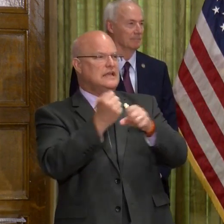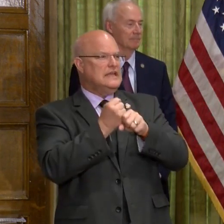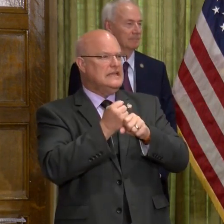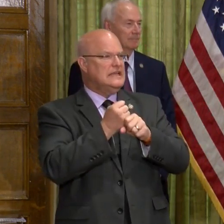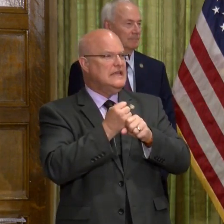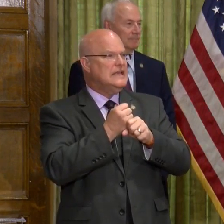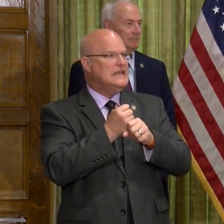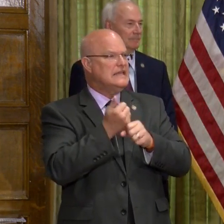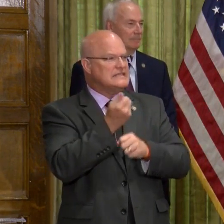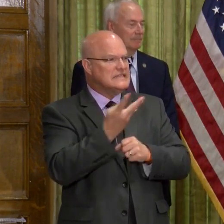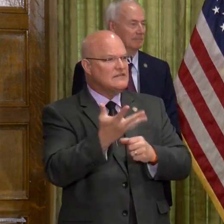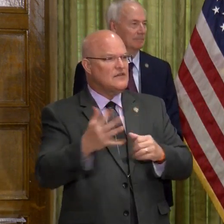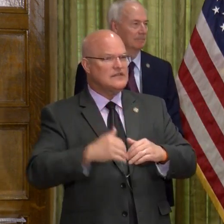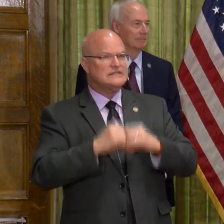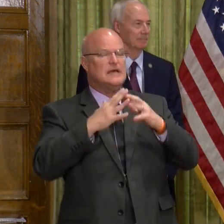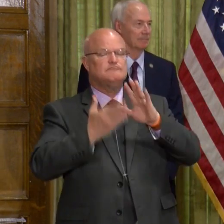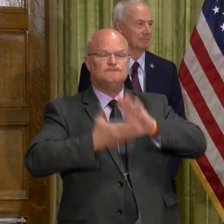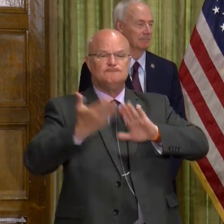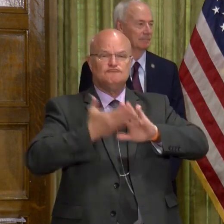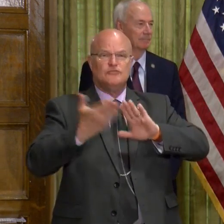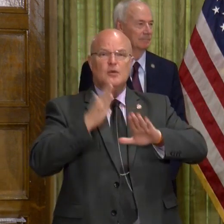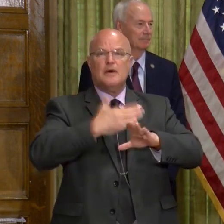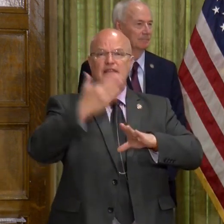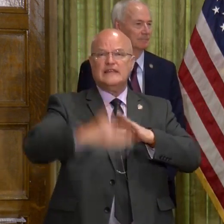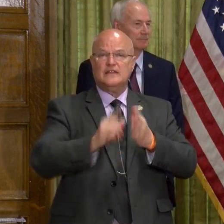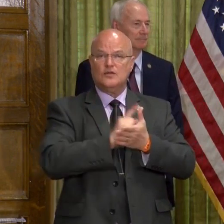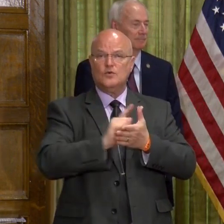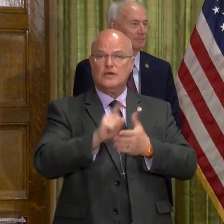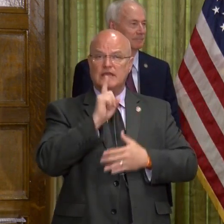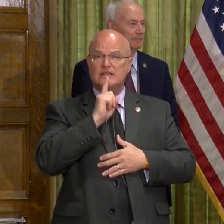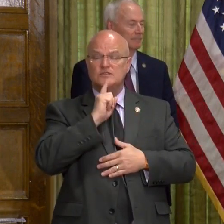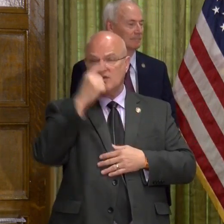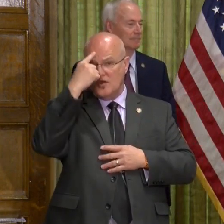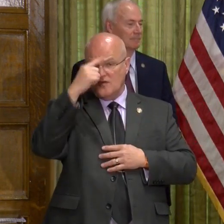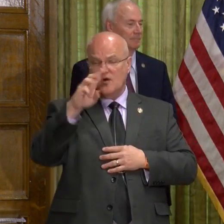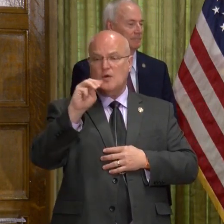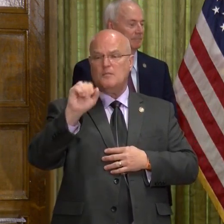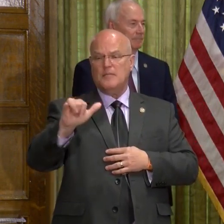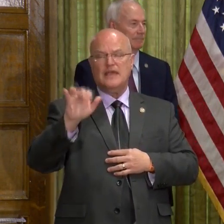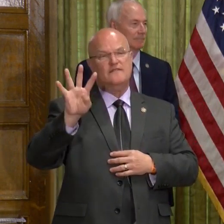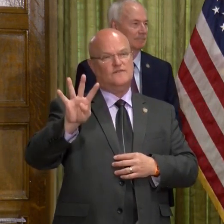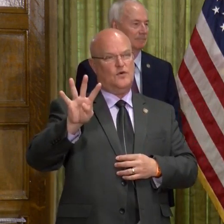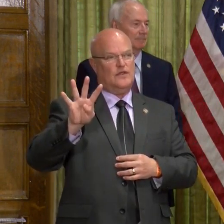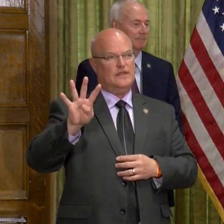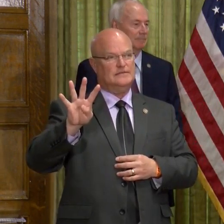a number of things up and running by the end of this week and certainly for the May 4th.